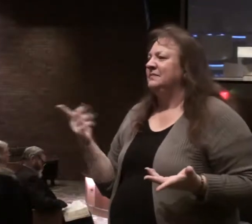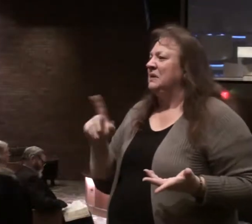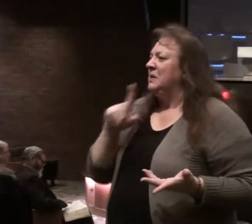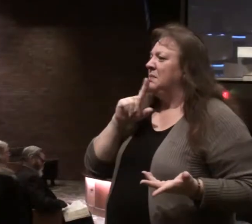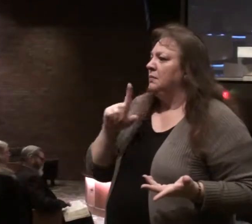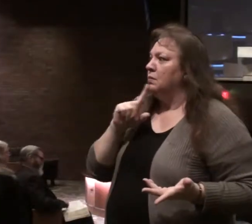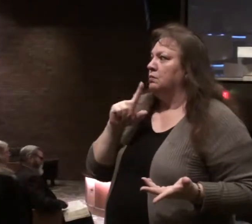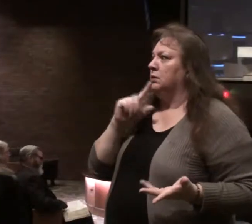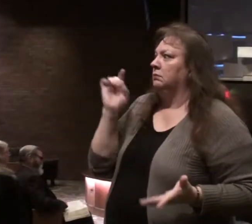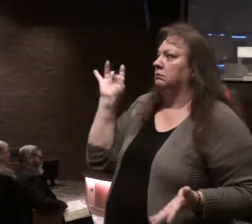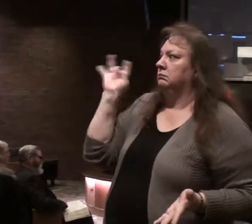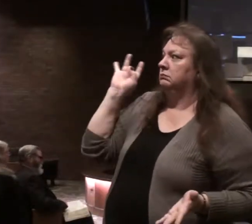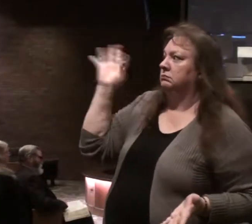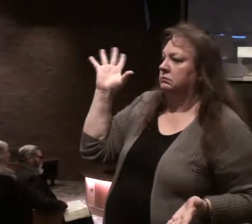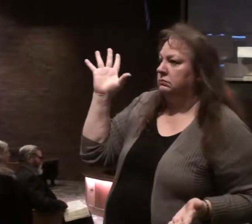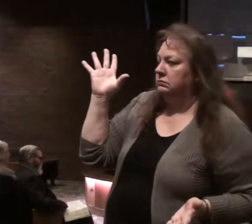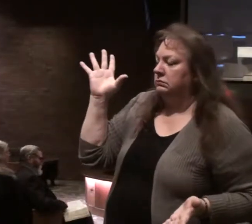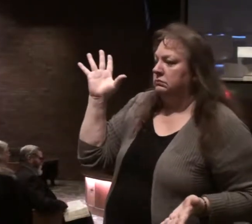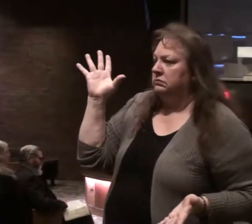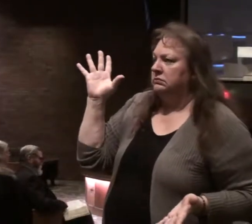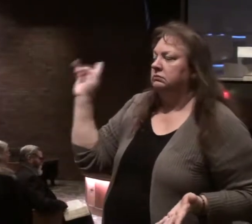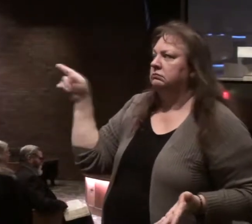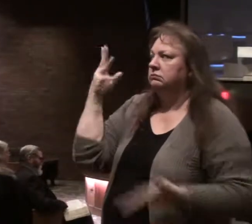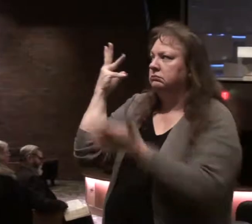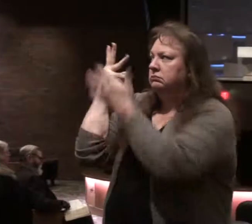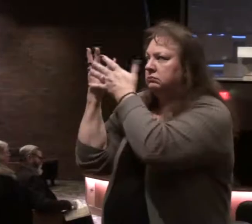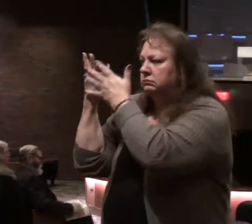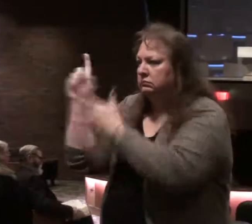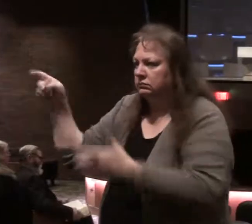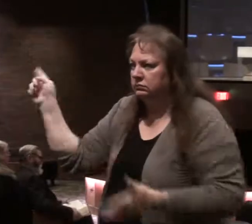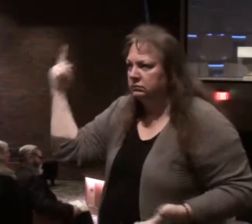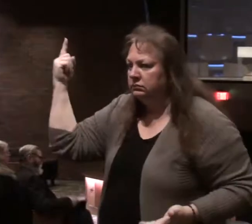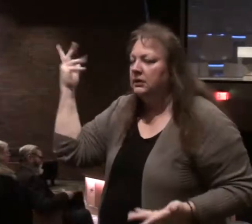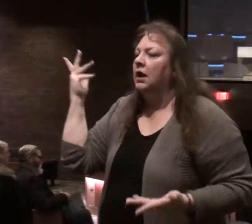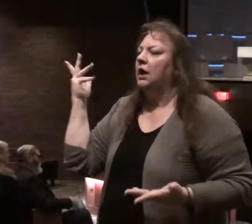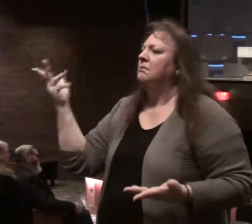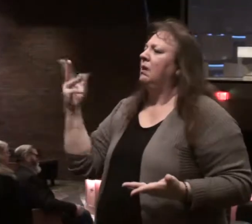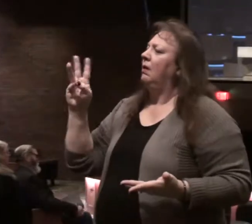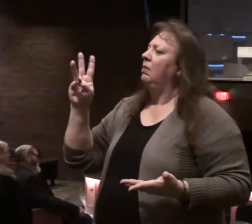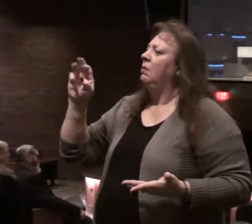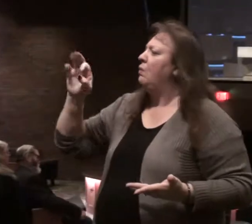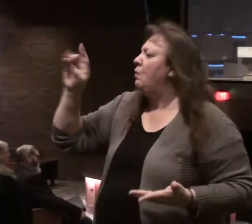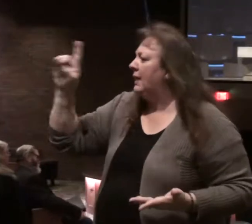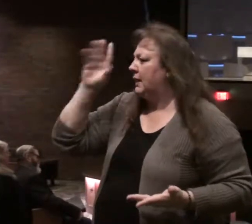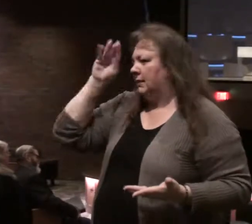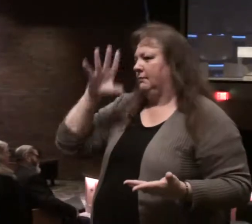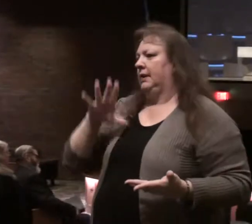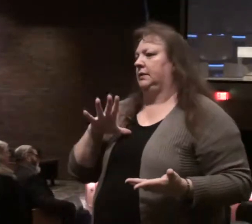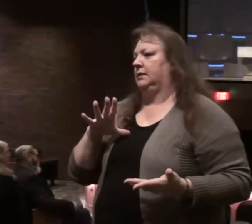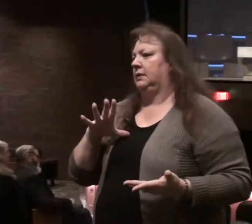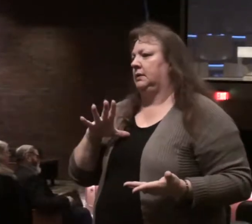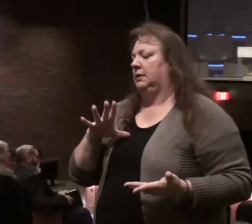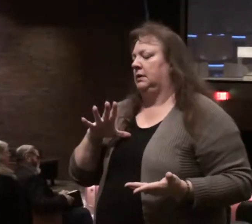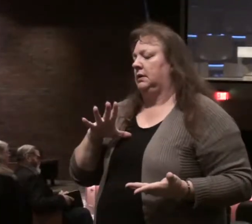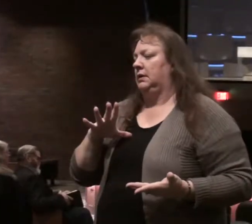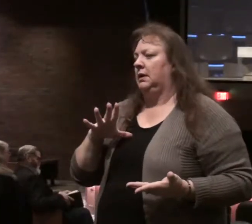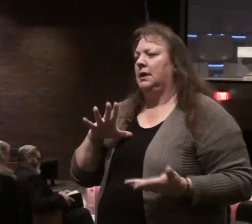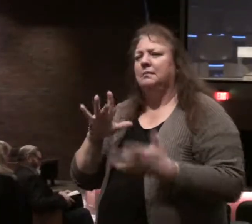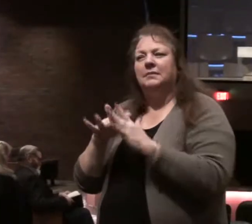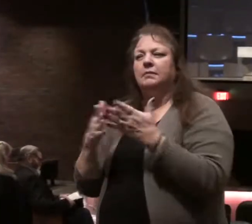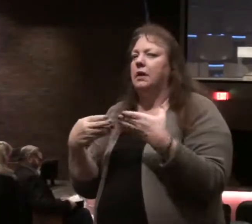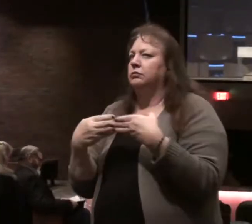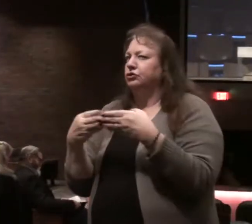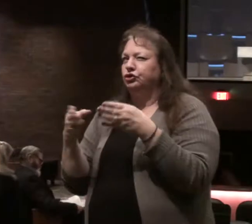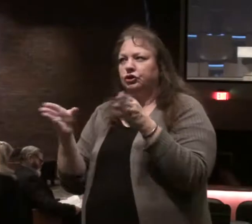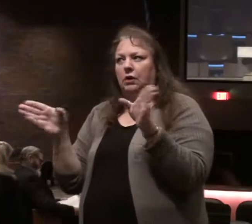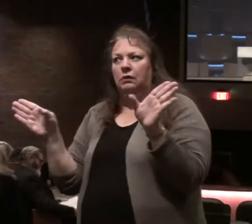really, really bad. Who maybe should be incarcerated or something like that. The wicked man. But in the Bible, it's used more